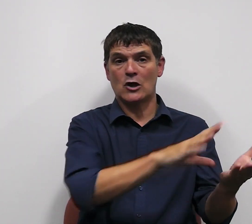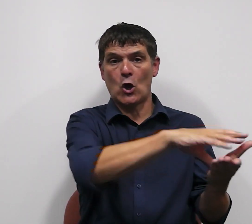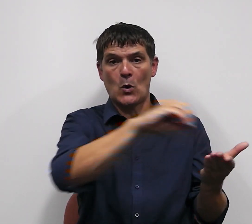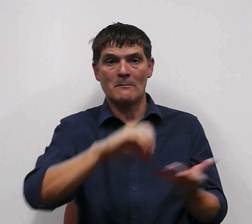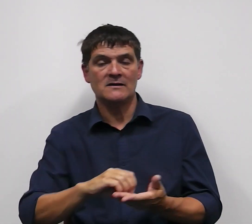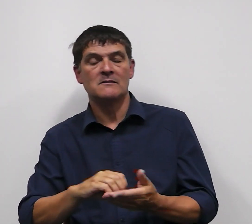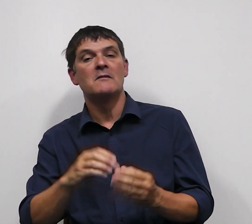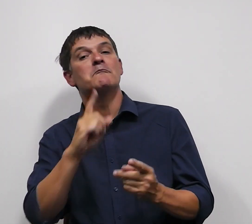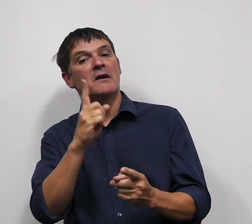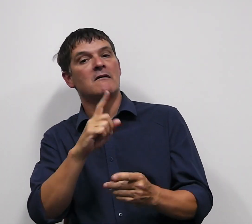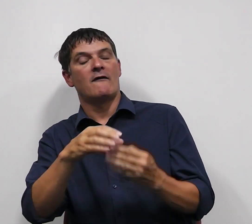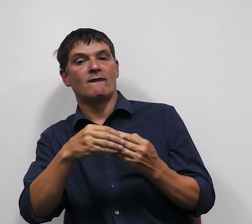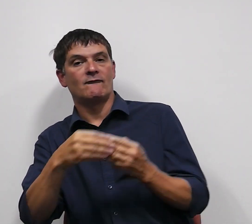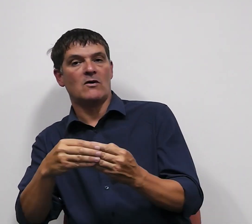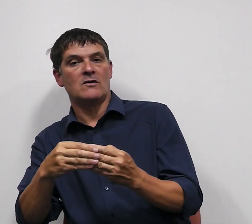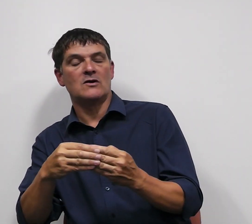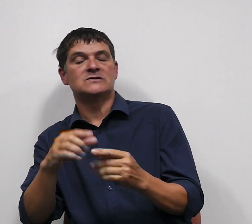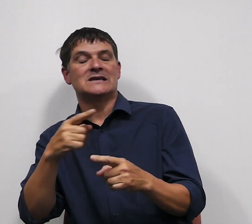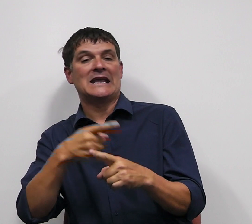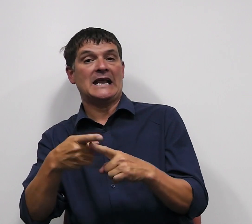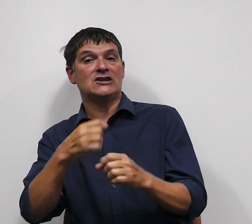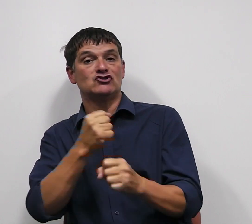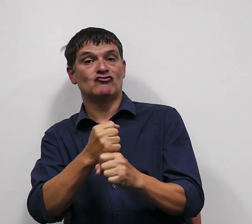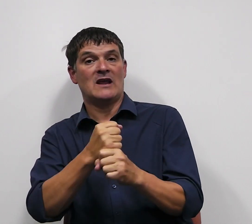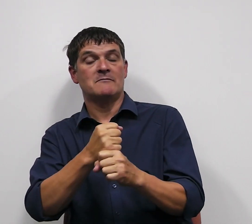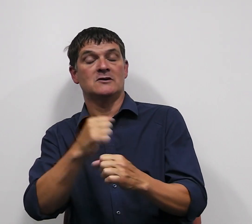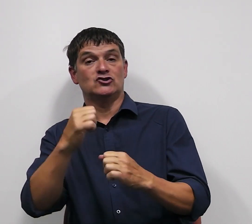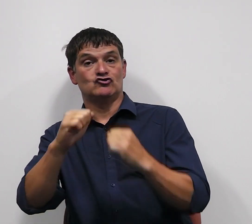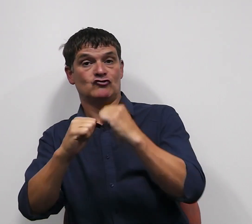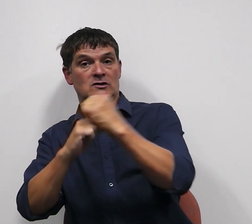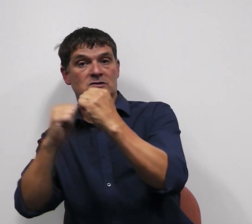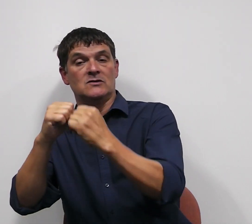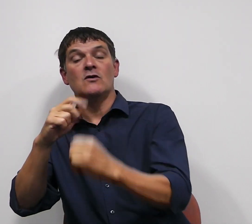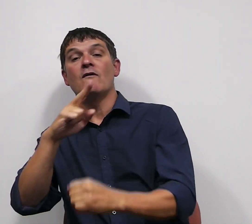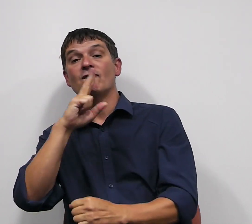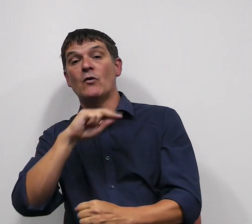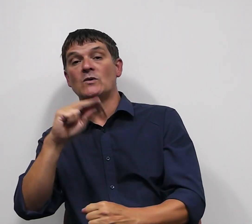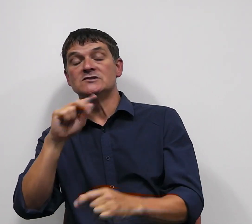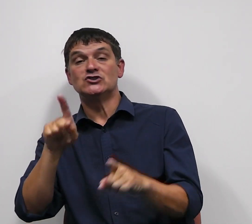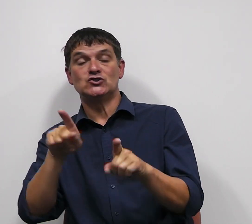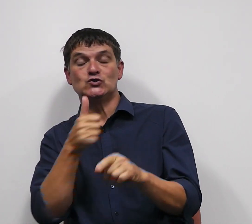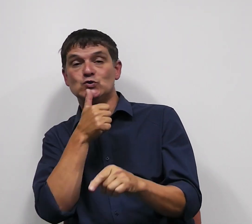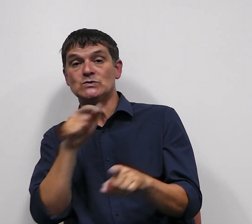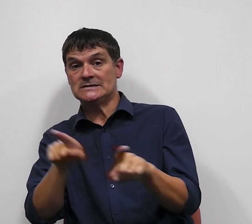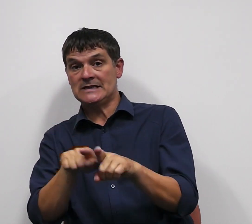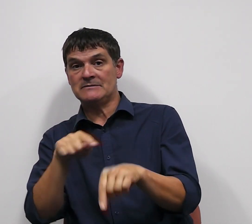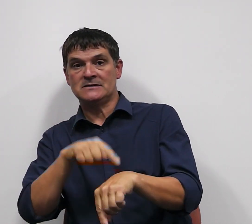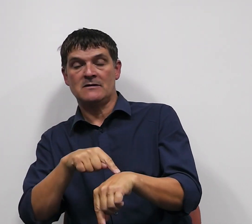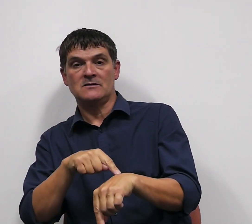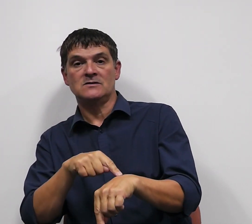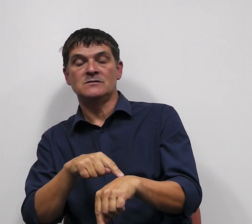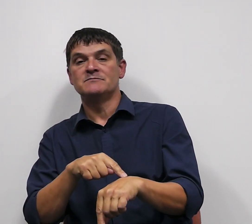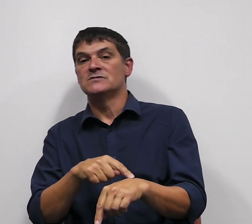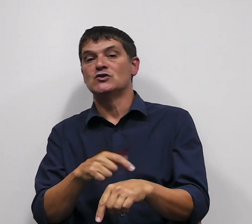follows an English grammar structure. Voice is used, typically used with children,